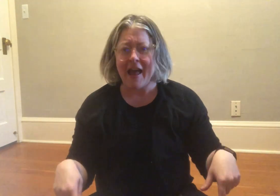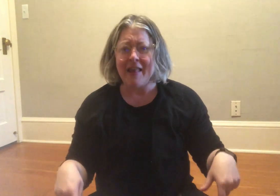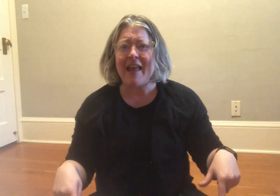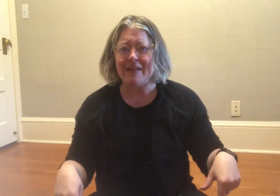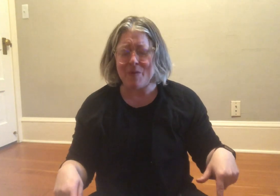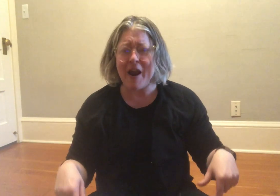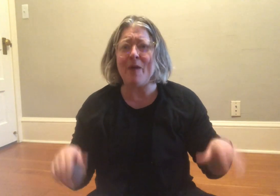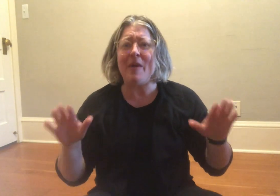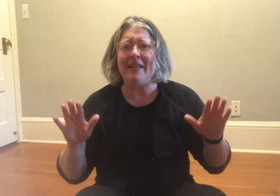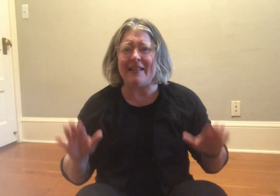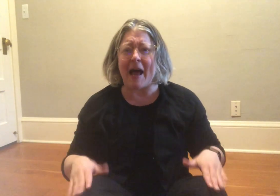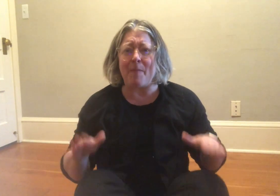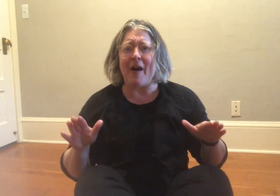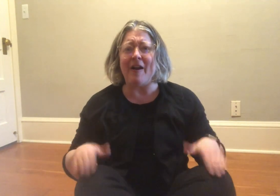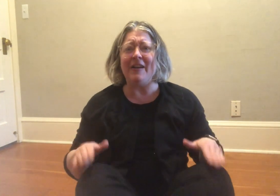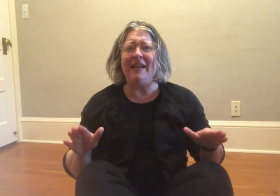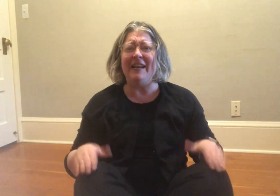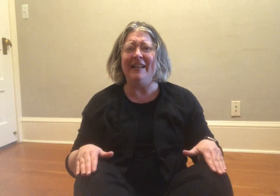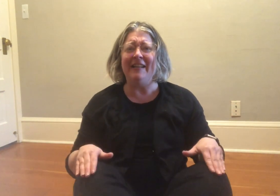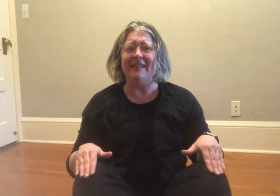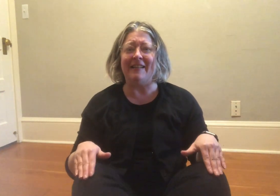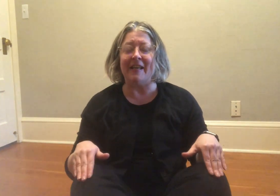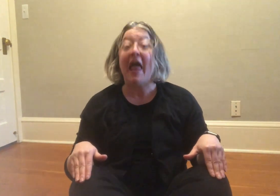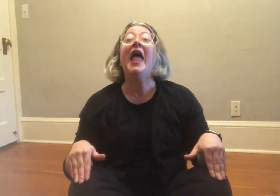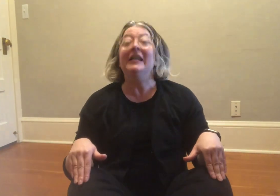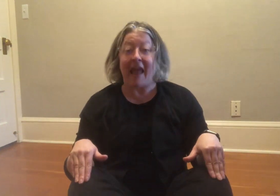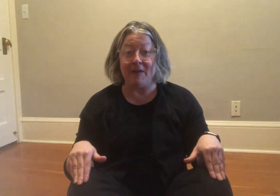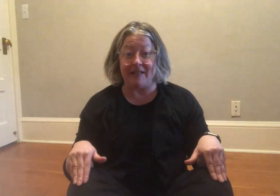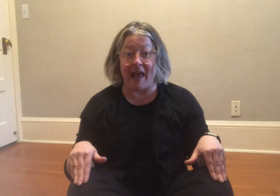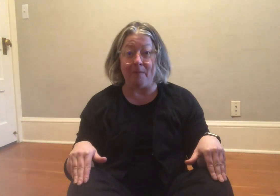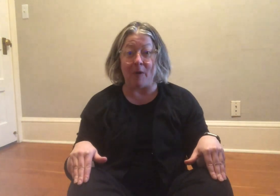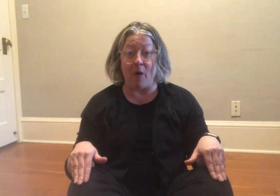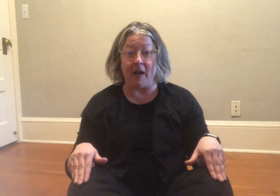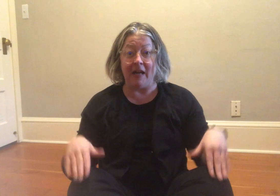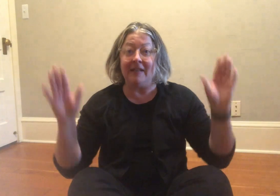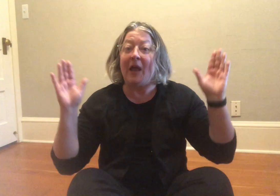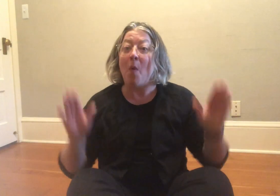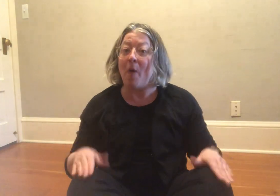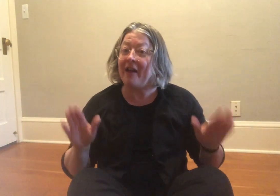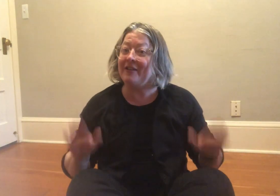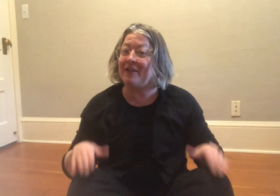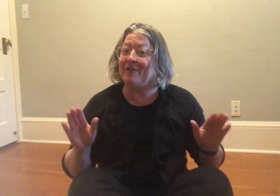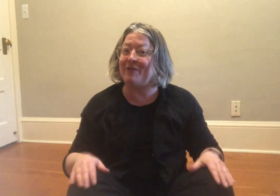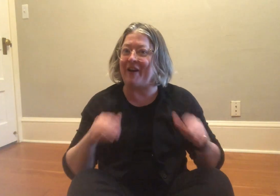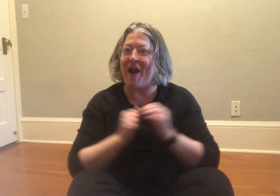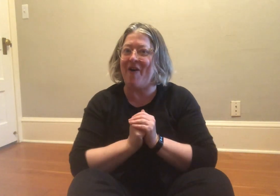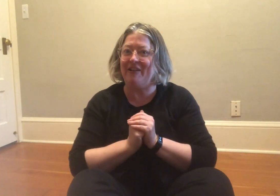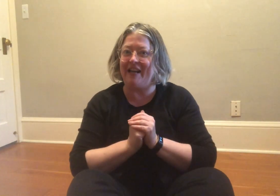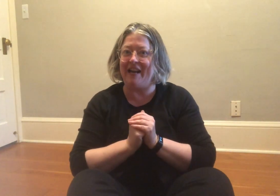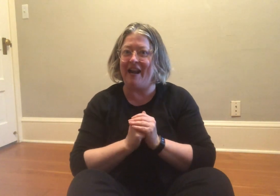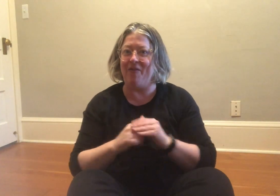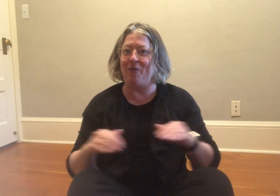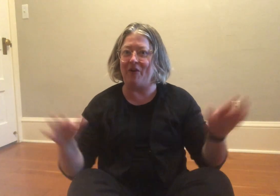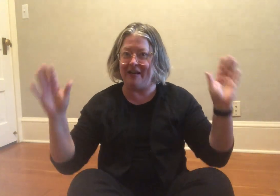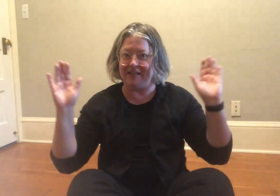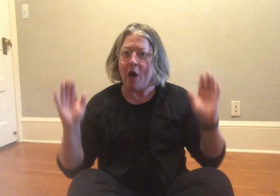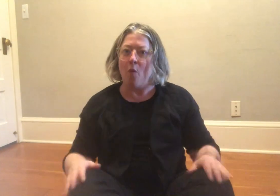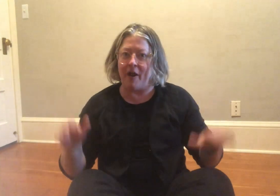That's right, we slap our knees. Now slap your knees. One, two, three, only in threes. One,